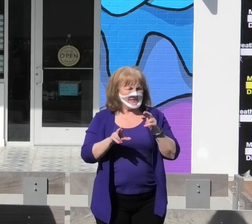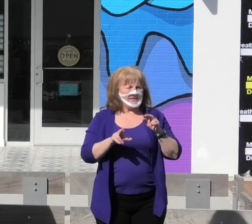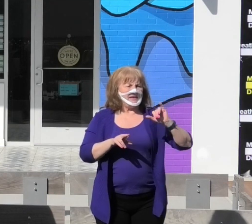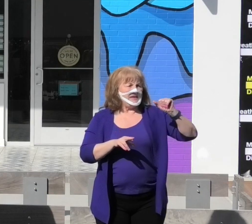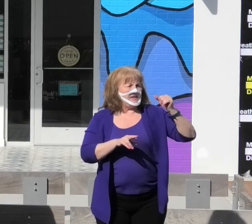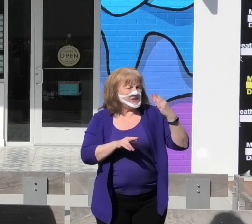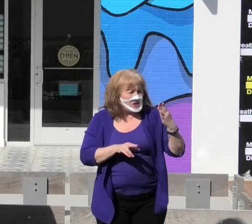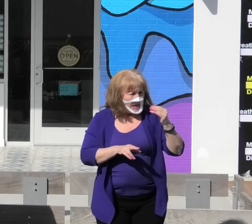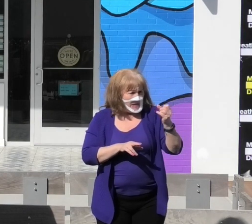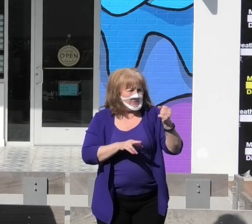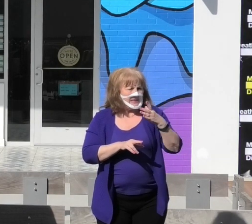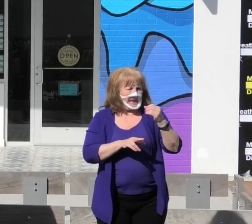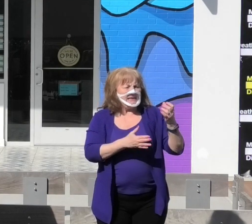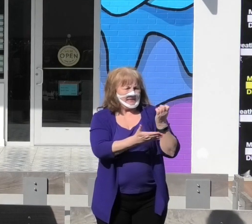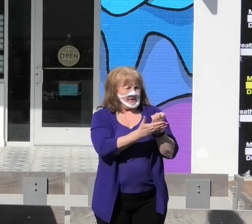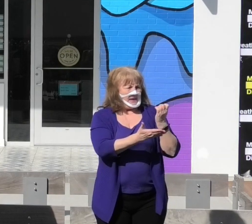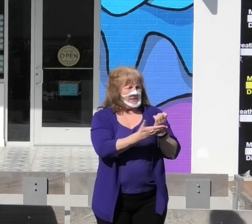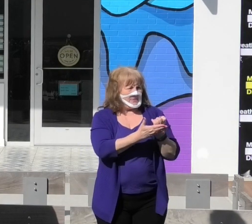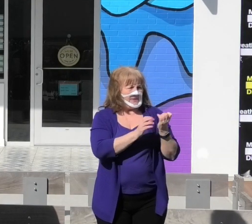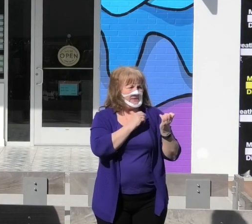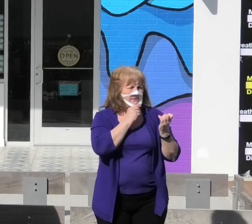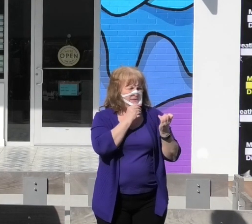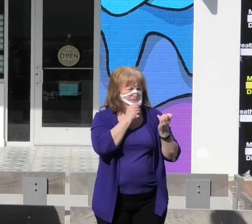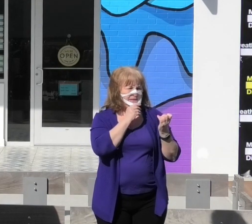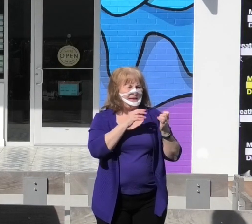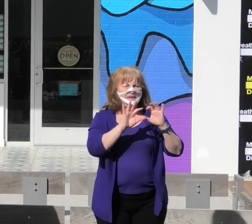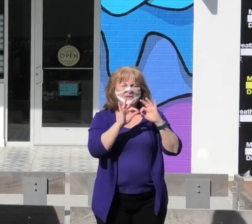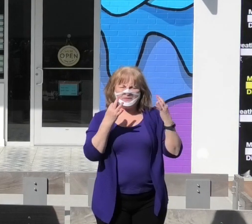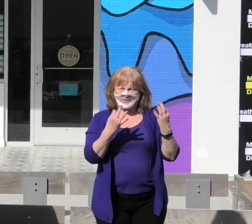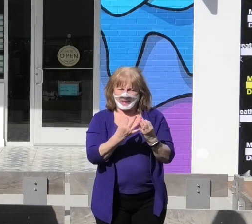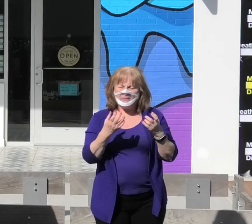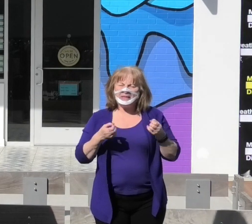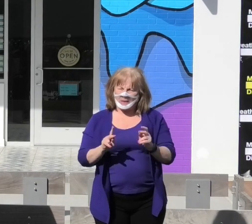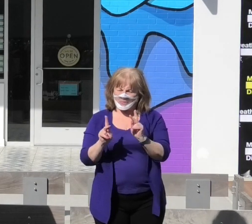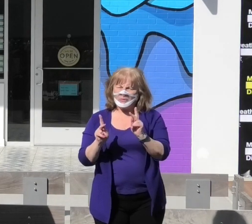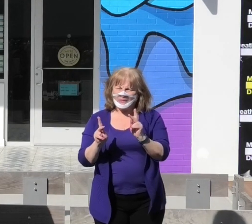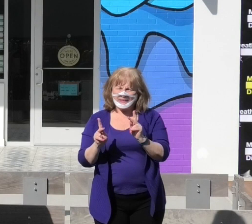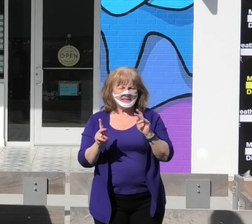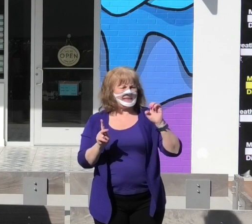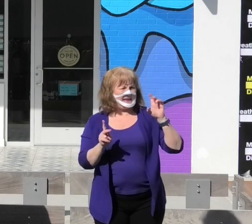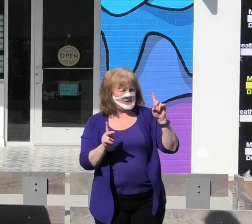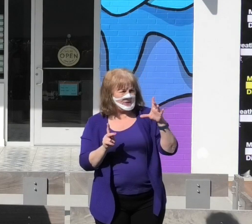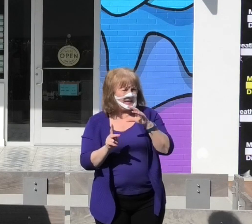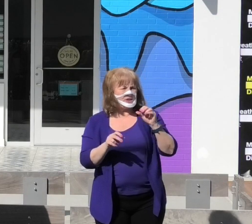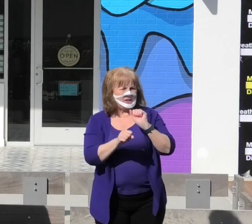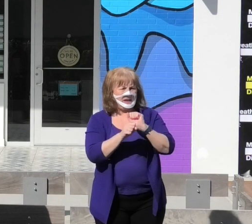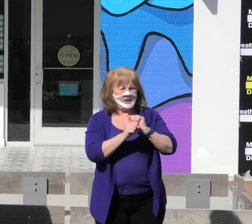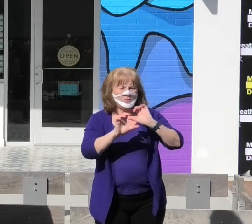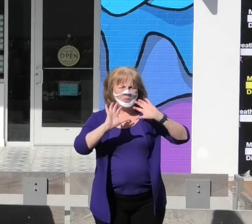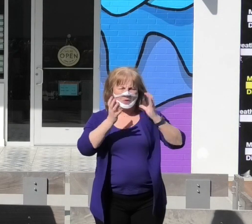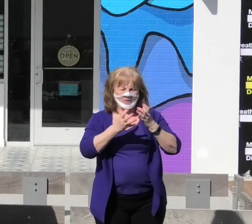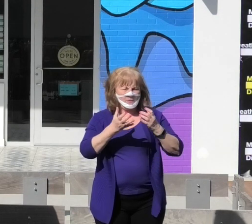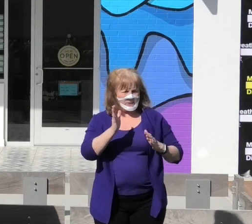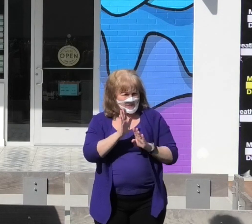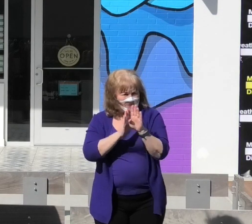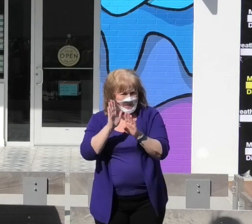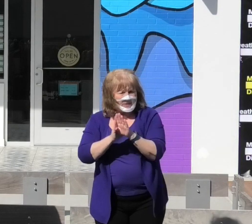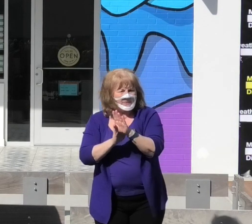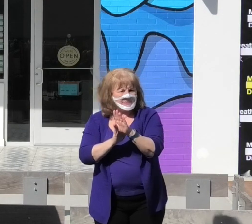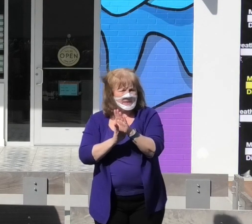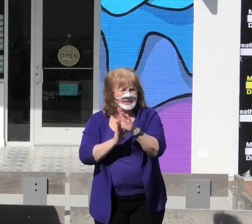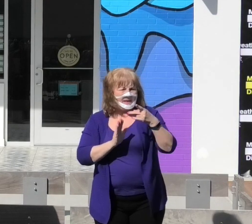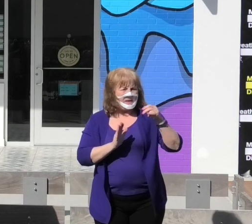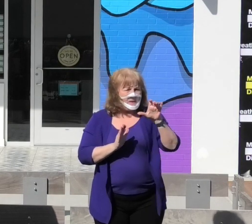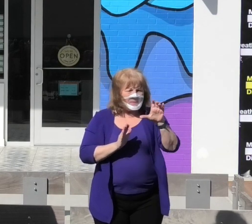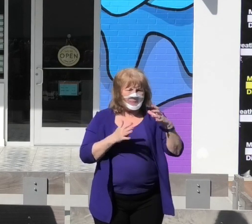job and the economy, family opportunities, education and workforce development, our